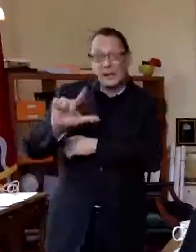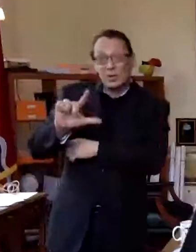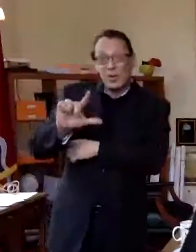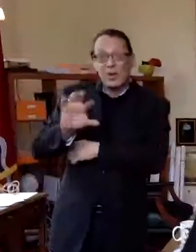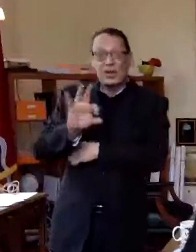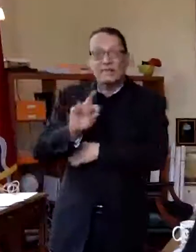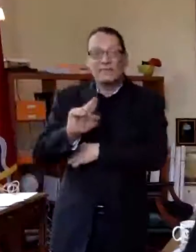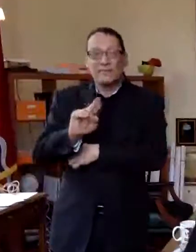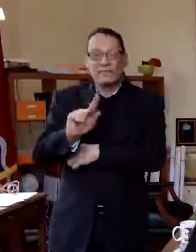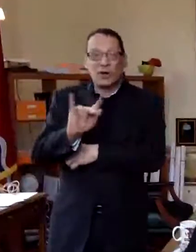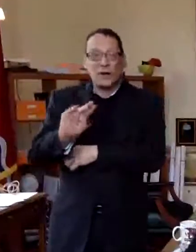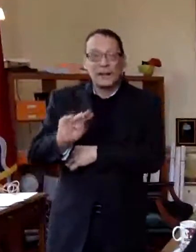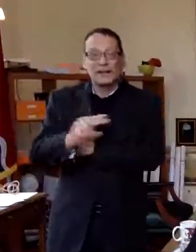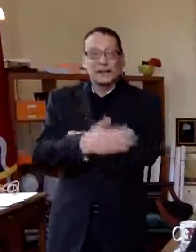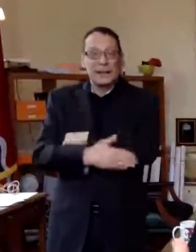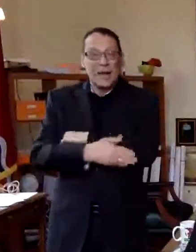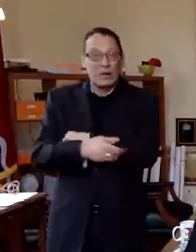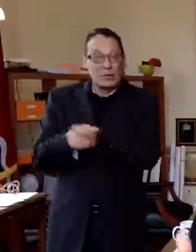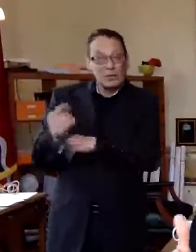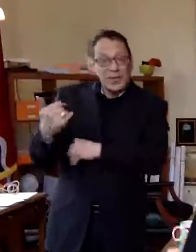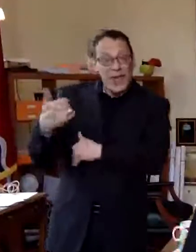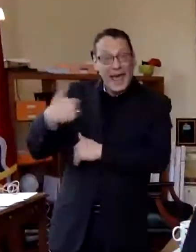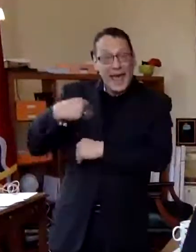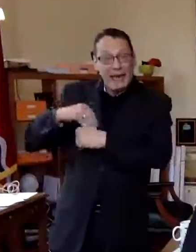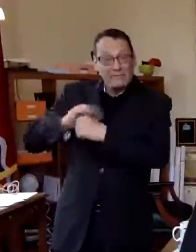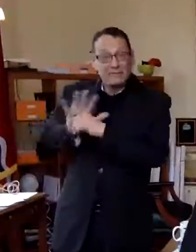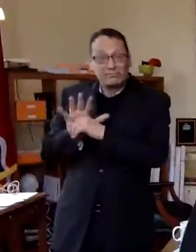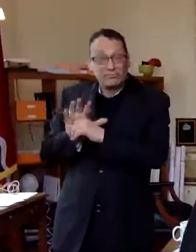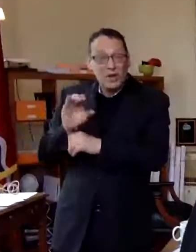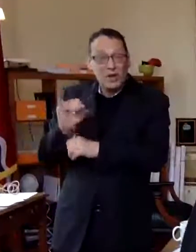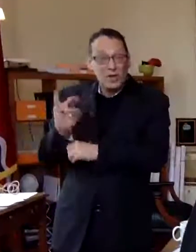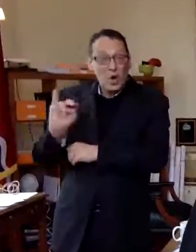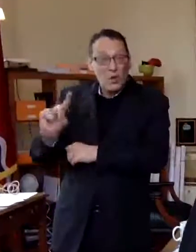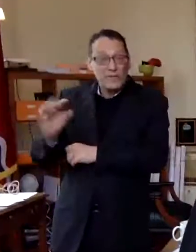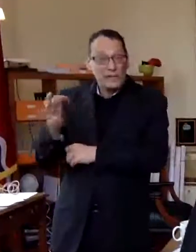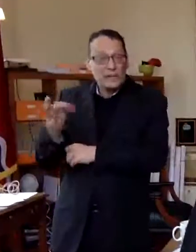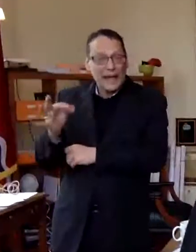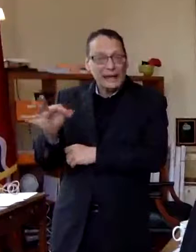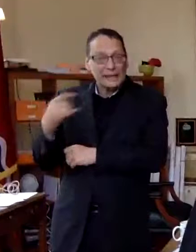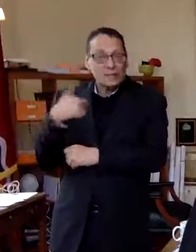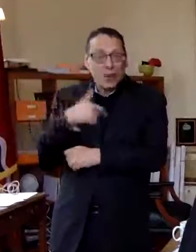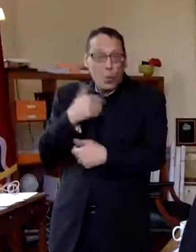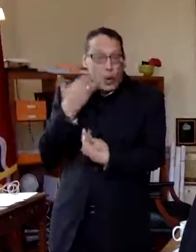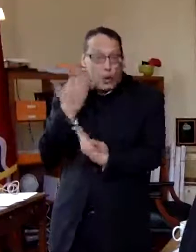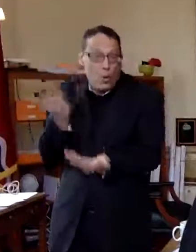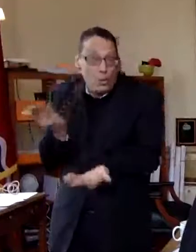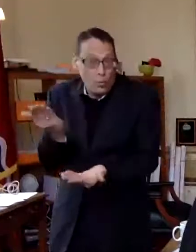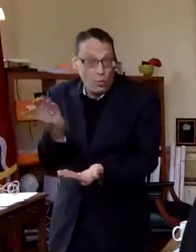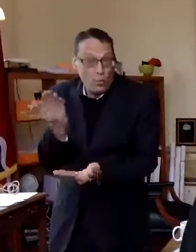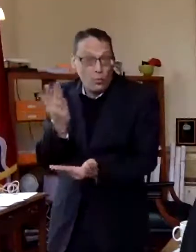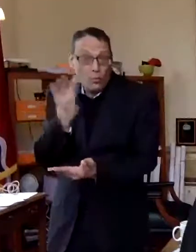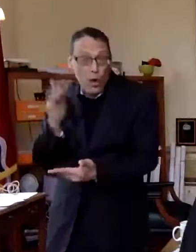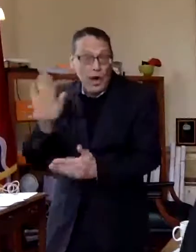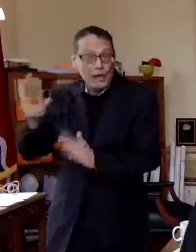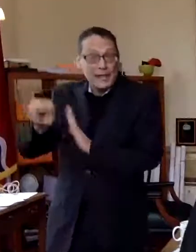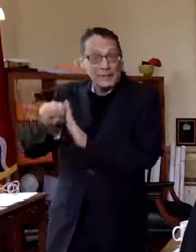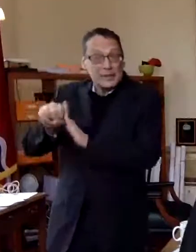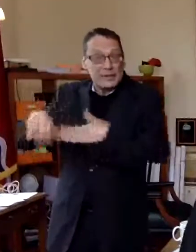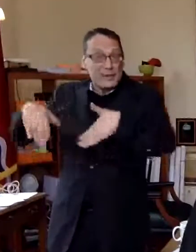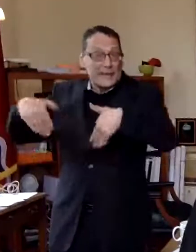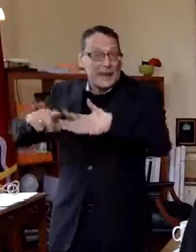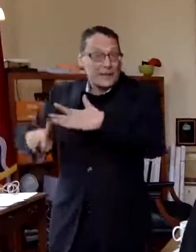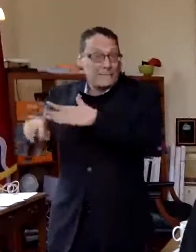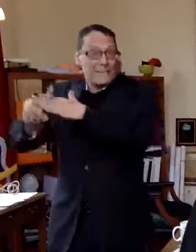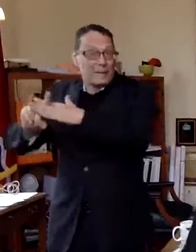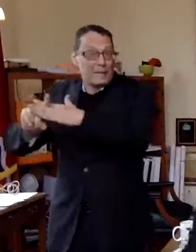who have covet 19 who we don't know because they're asymptomatic so these uh behavioral changes really need